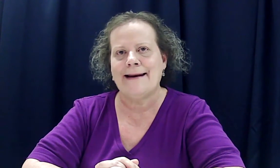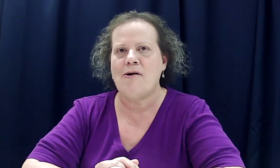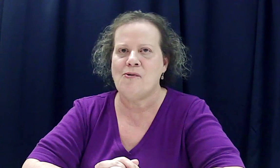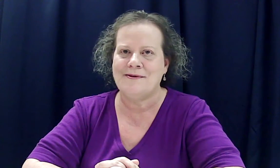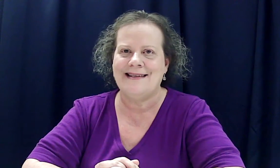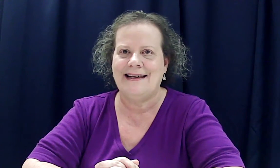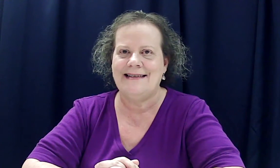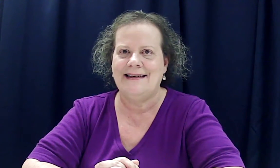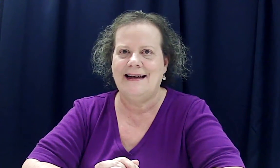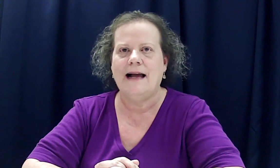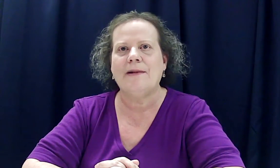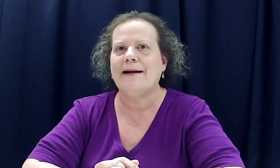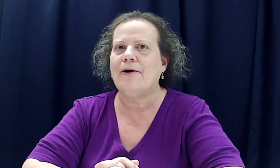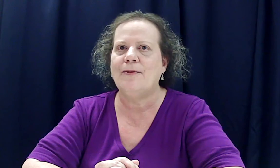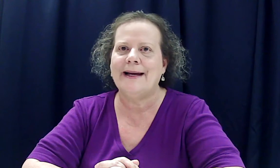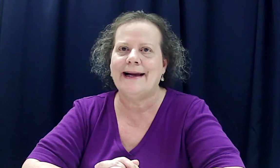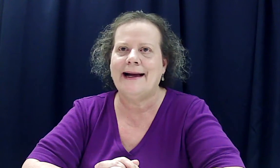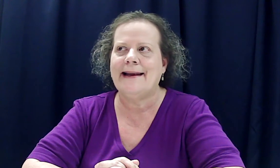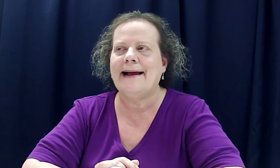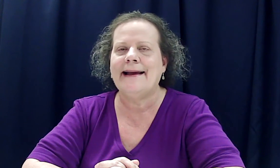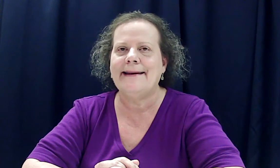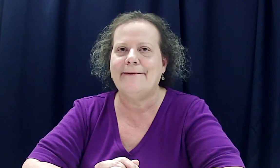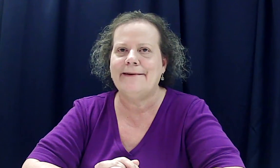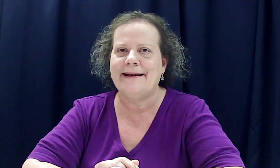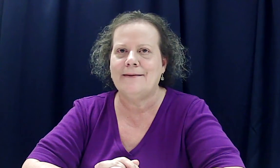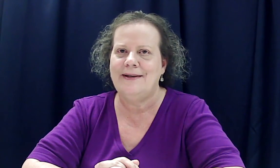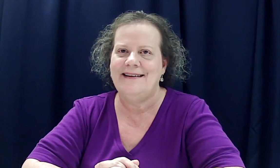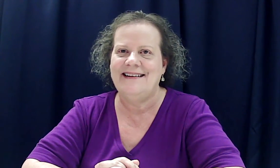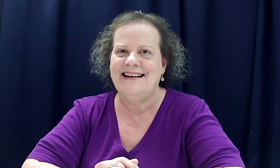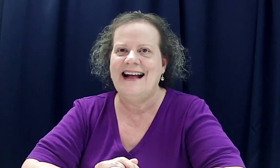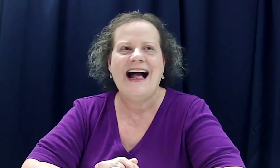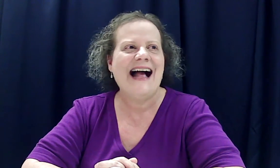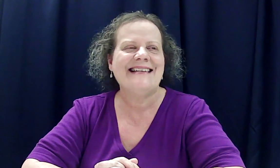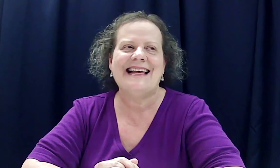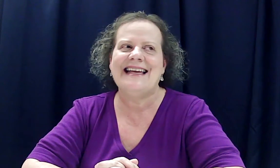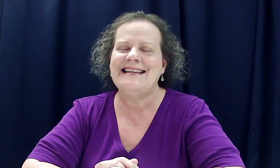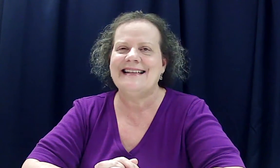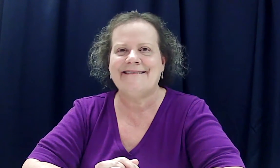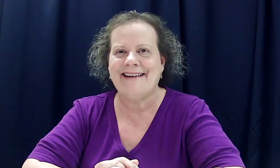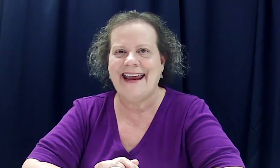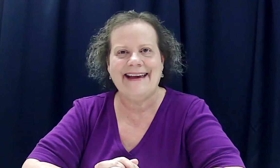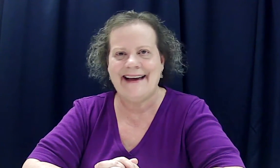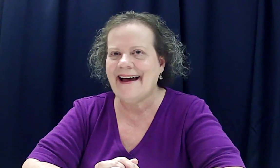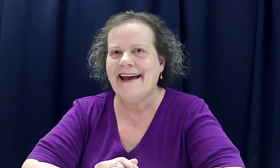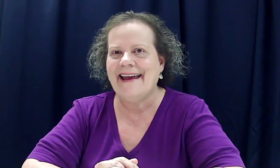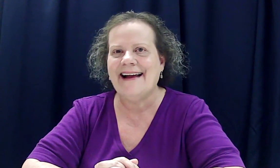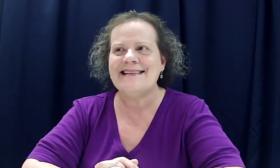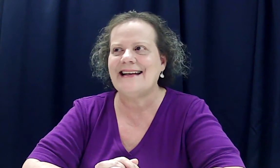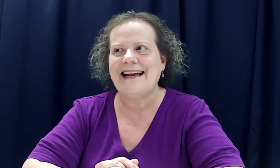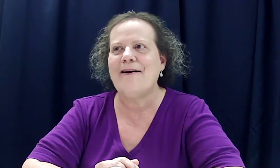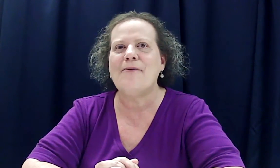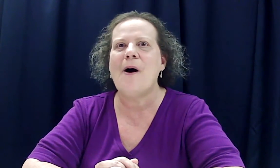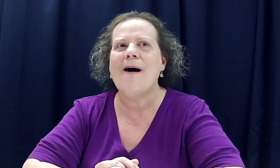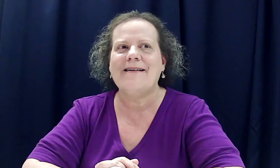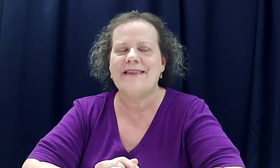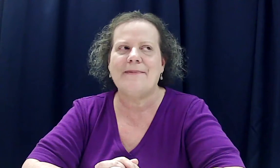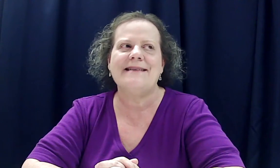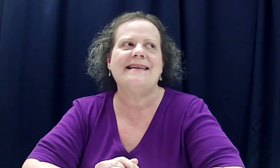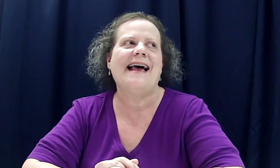owns it. I'm like, oh, my God. I know him. I said, he's a great guy. I said, I know all of them. I said,